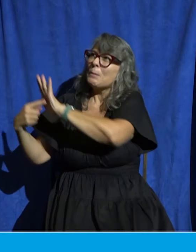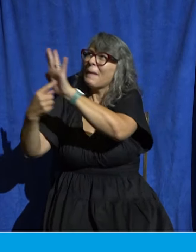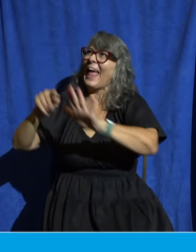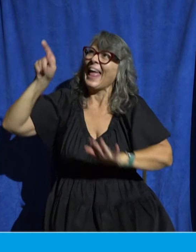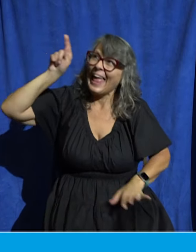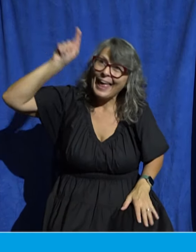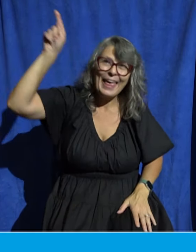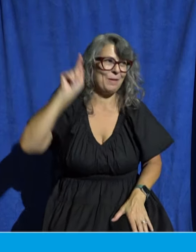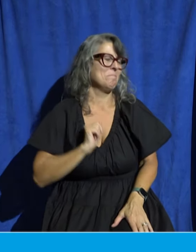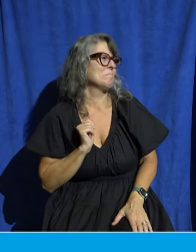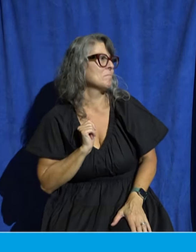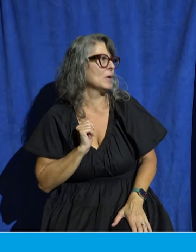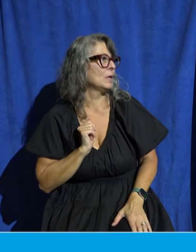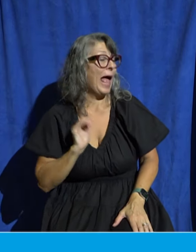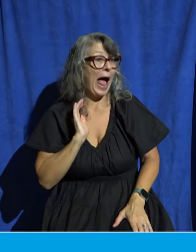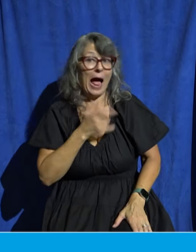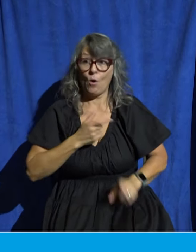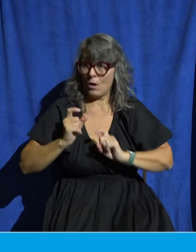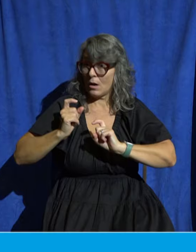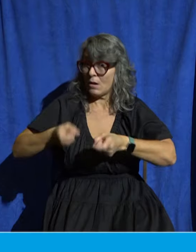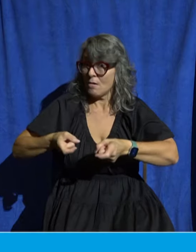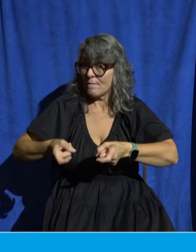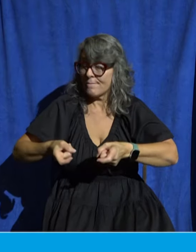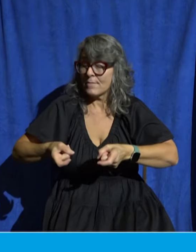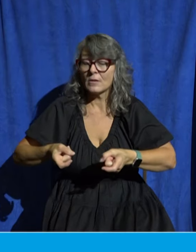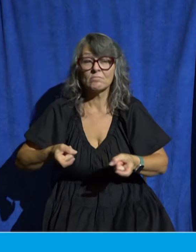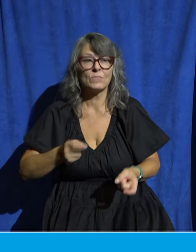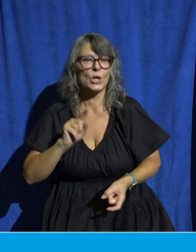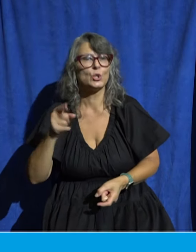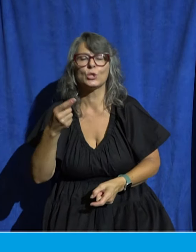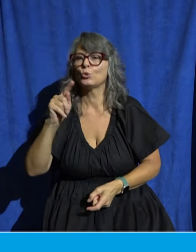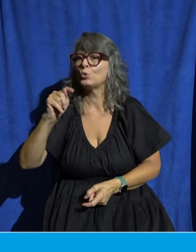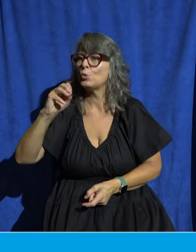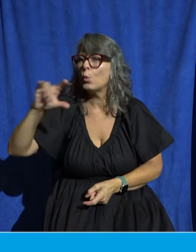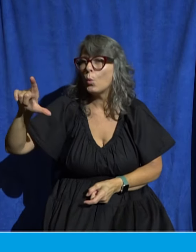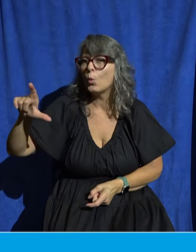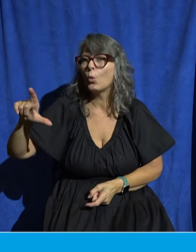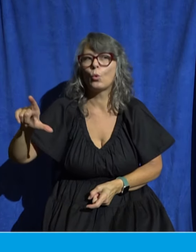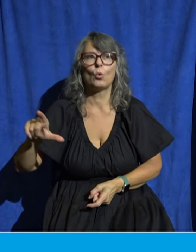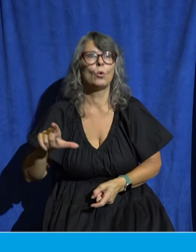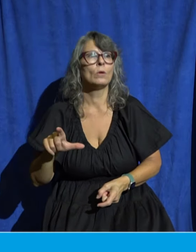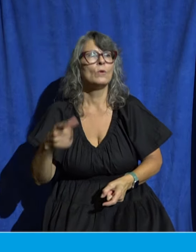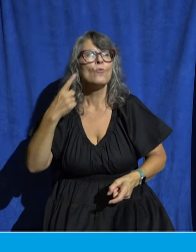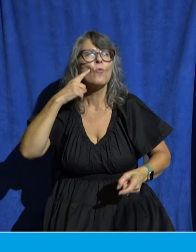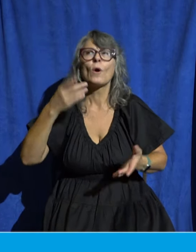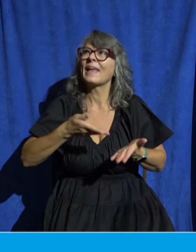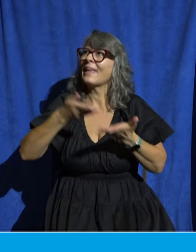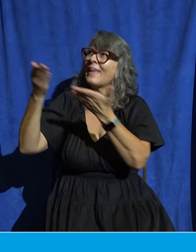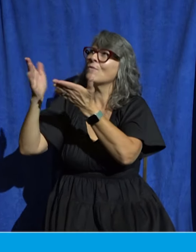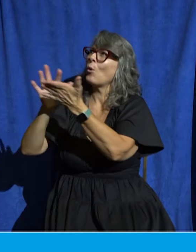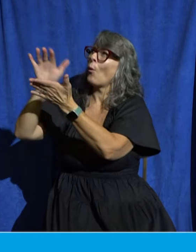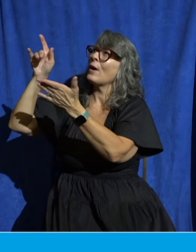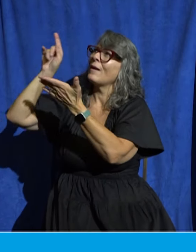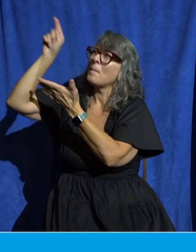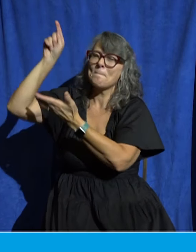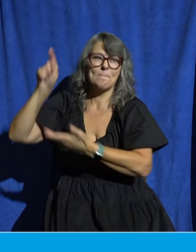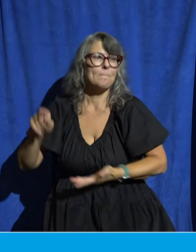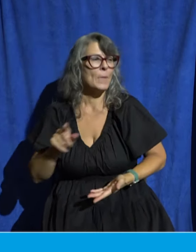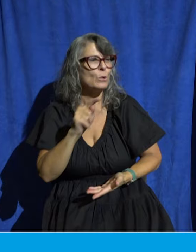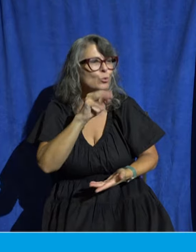and our gifts are merely just tools or instruments to bring him glory in that just tools this is